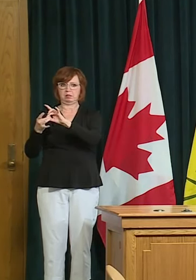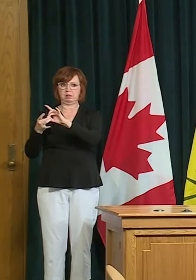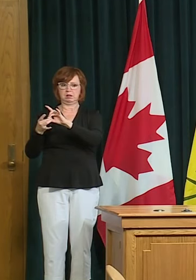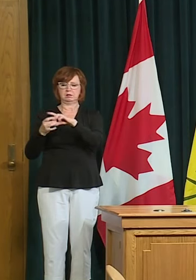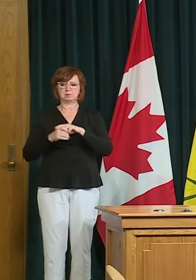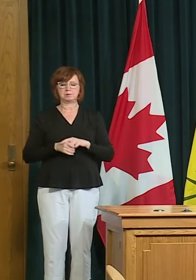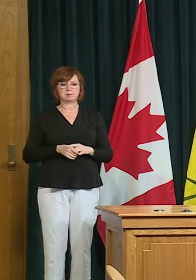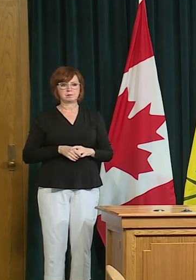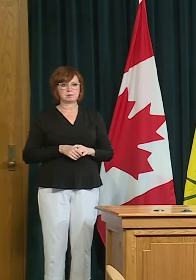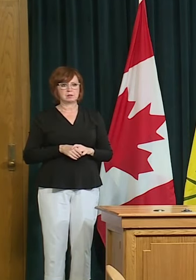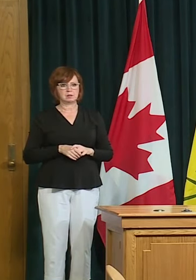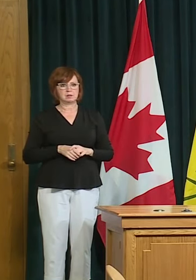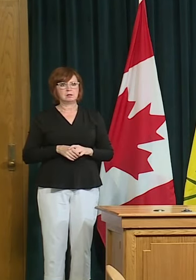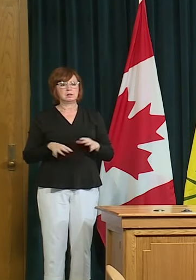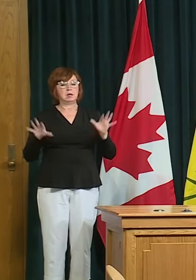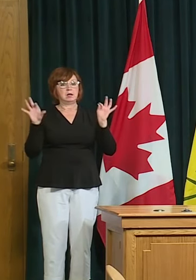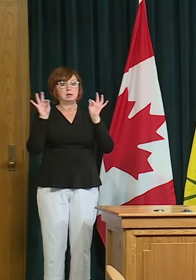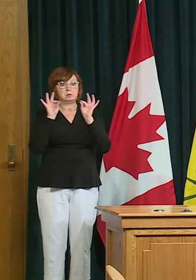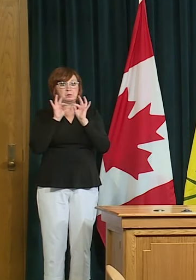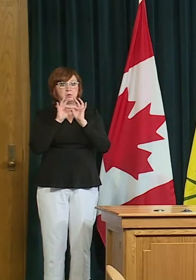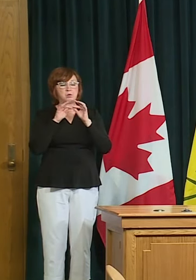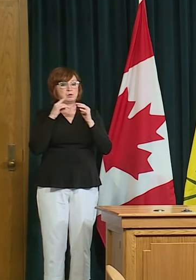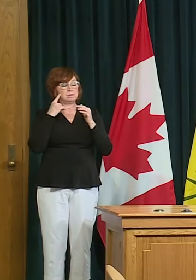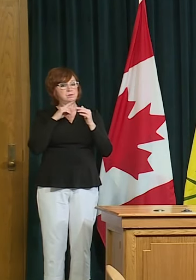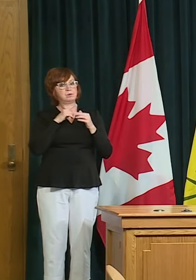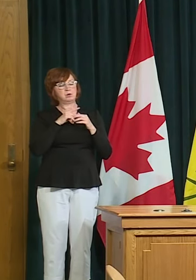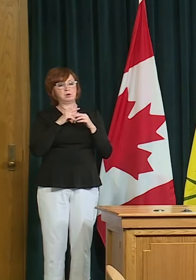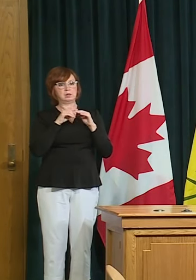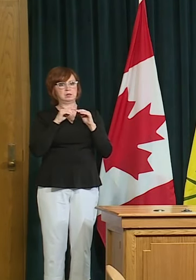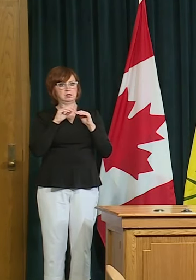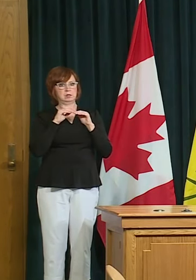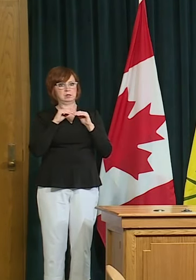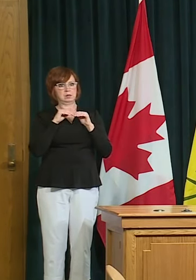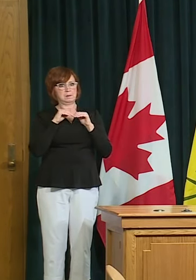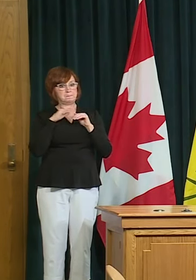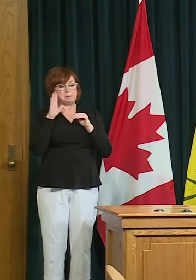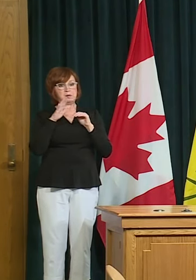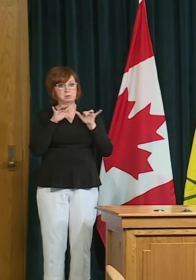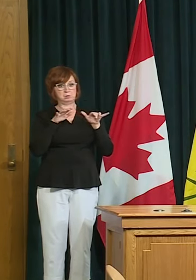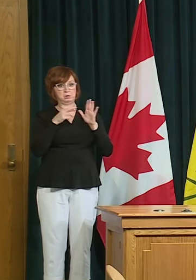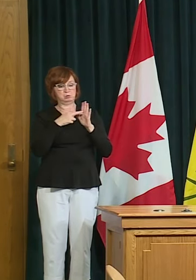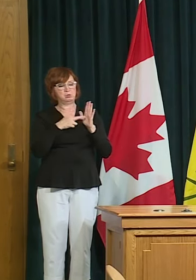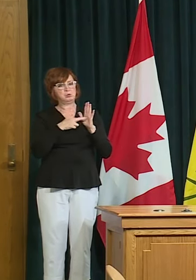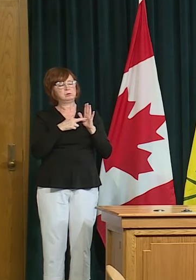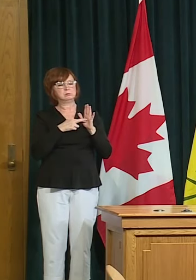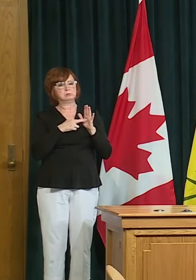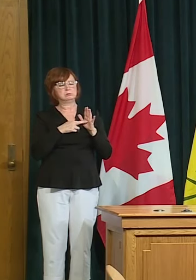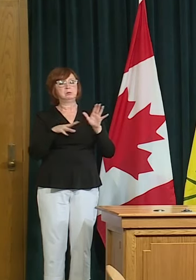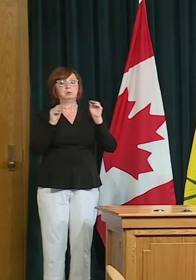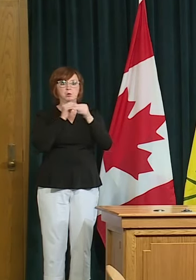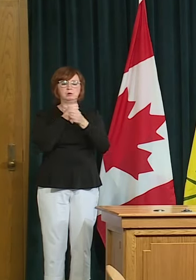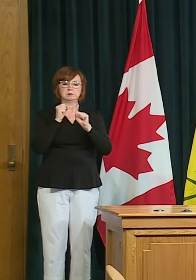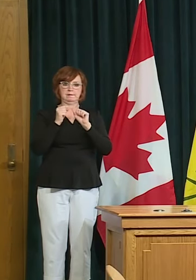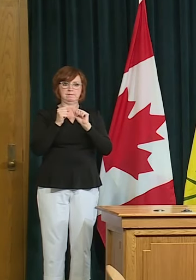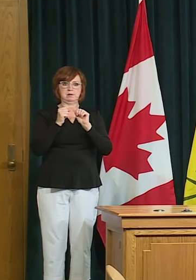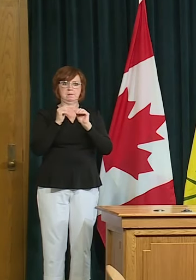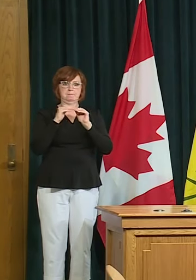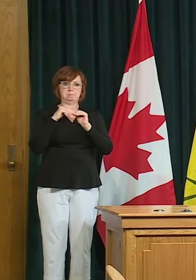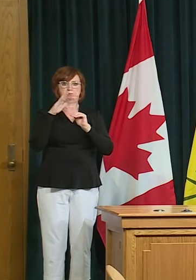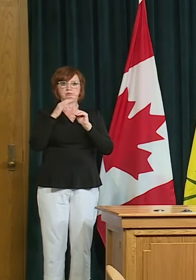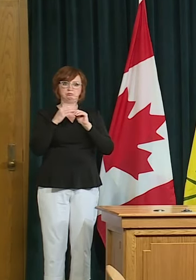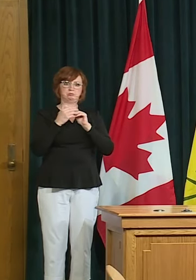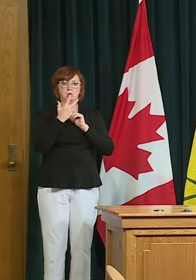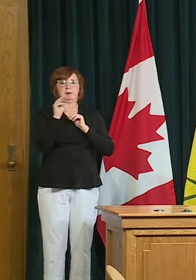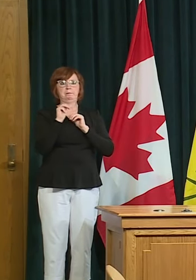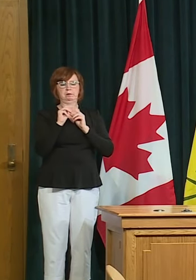and not trying to push the envelope is critical because that's what we saw you know worked the covert 19